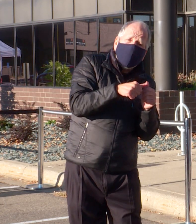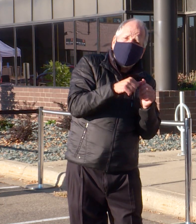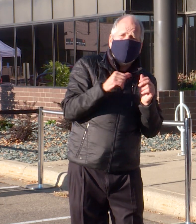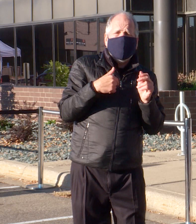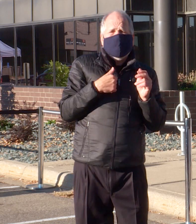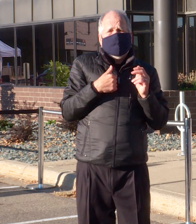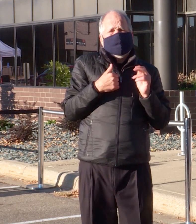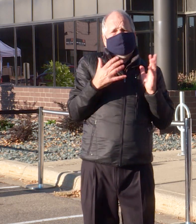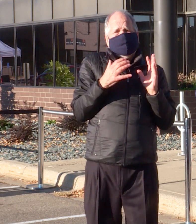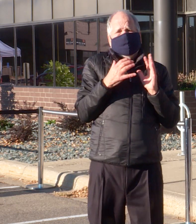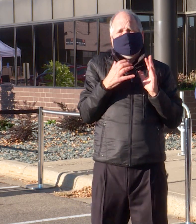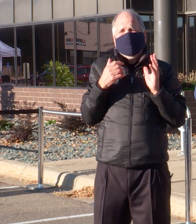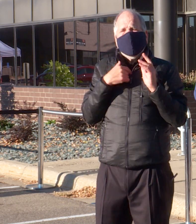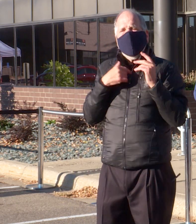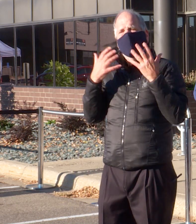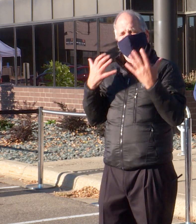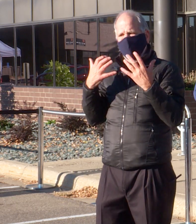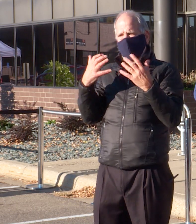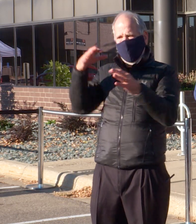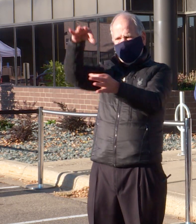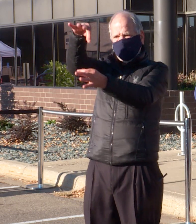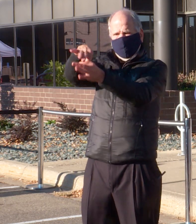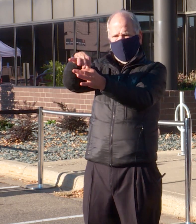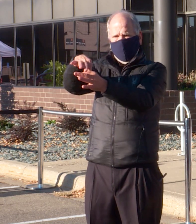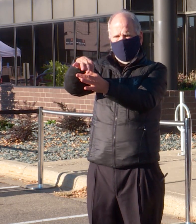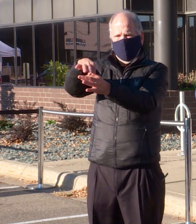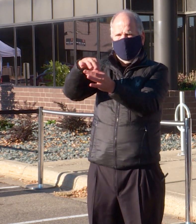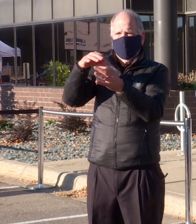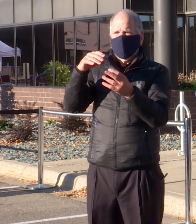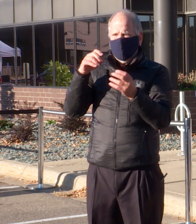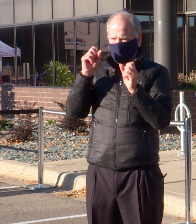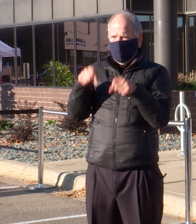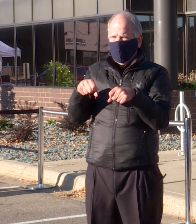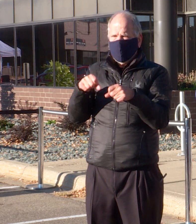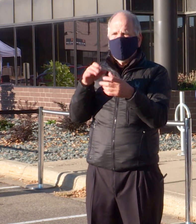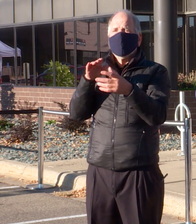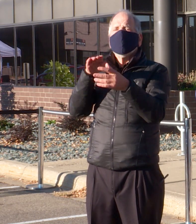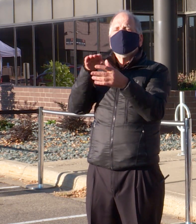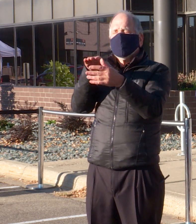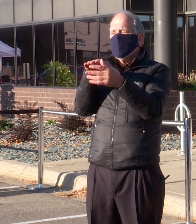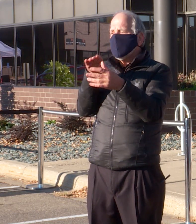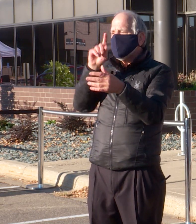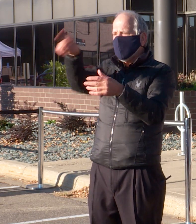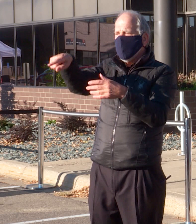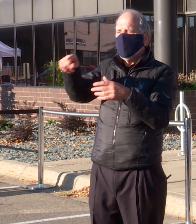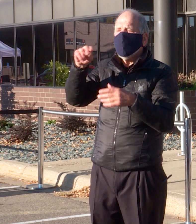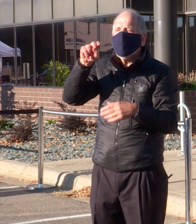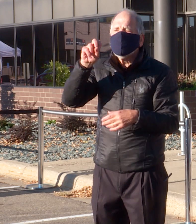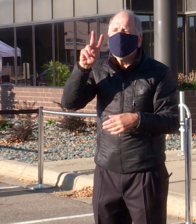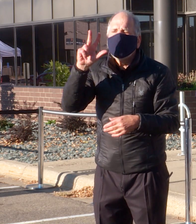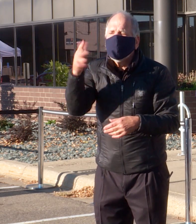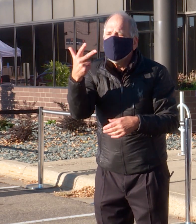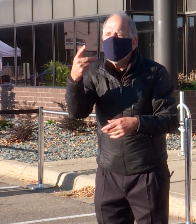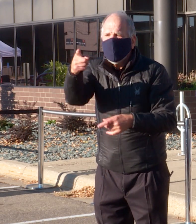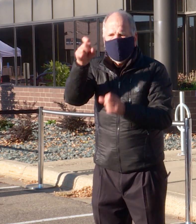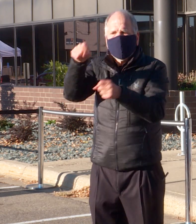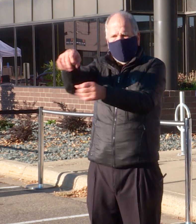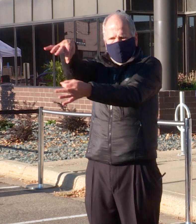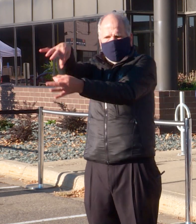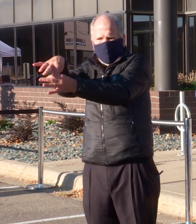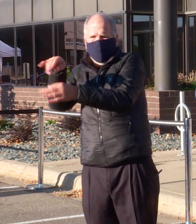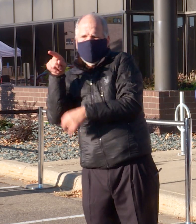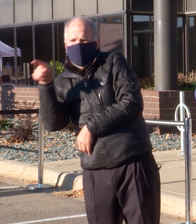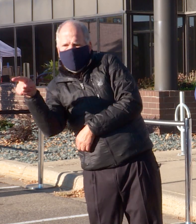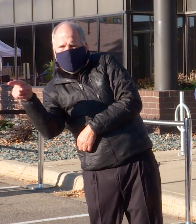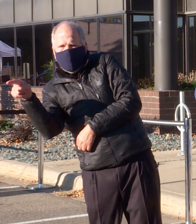just that comfort level of putting that ballot into the ballot box, we are also expanding that service as well.